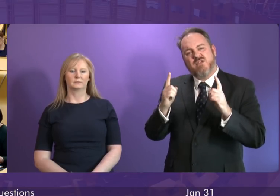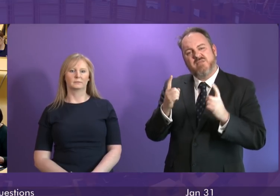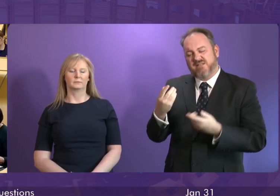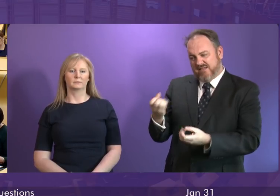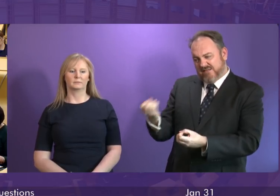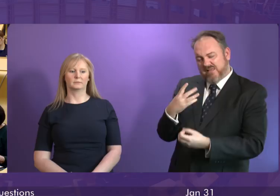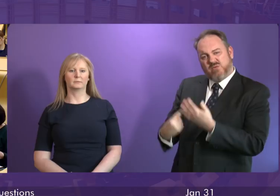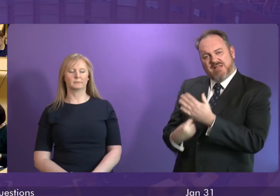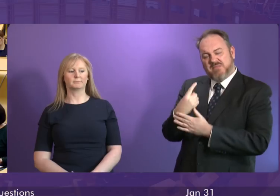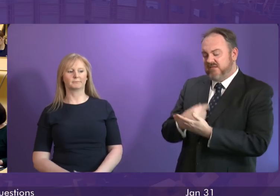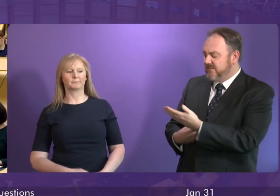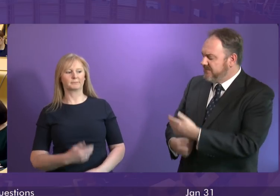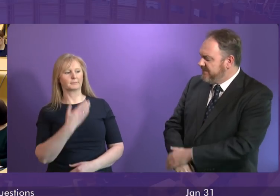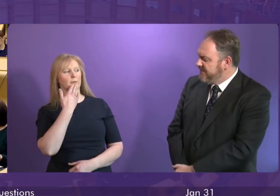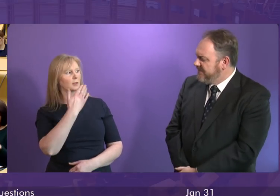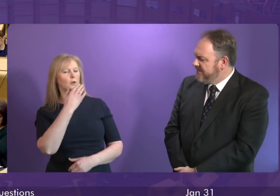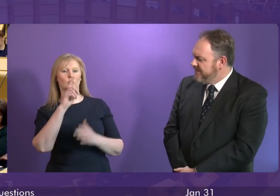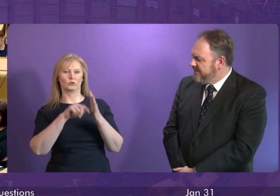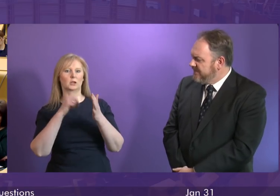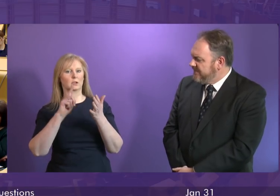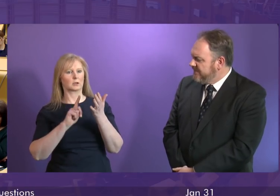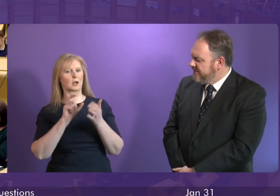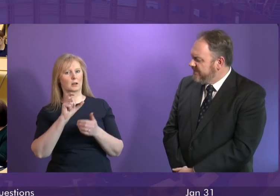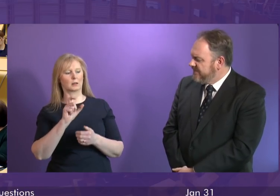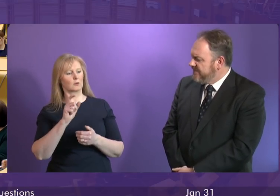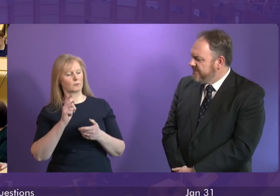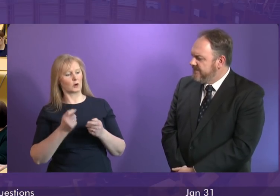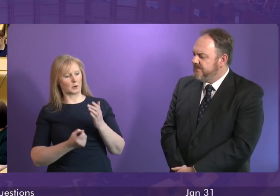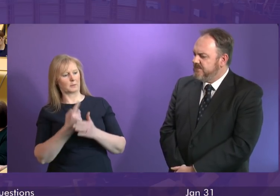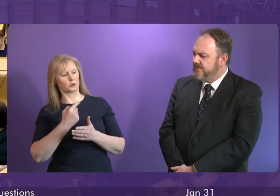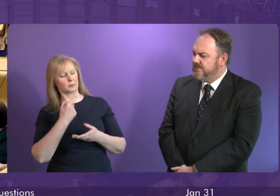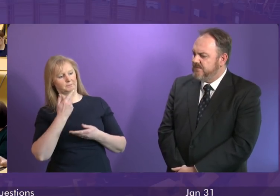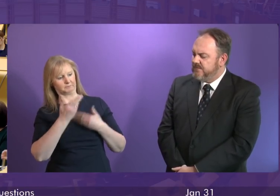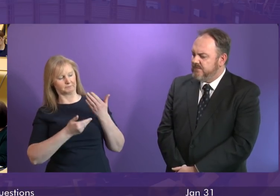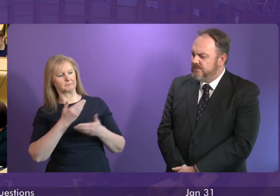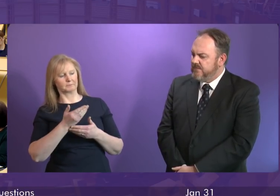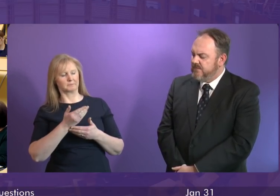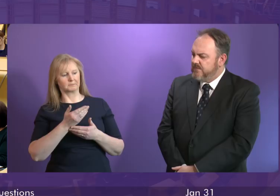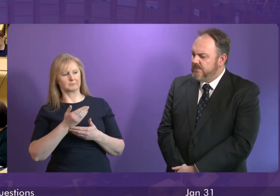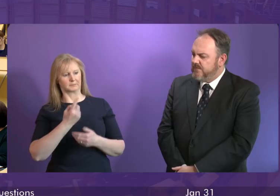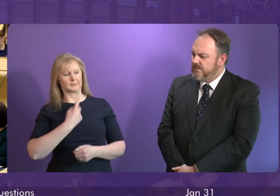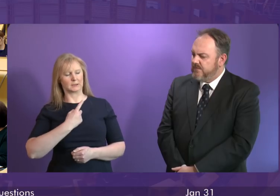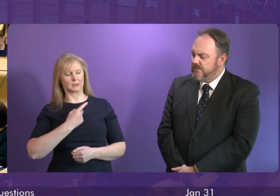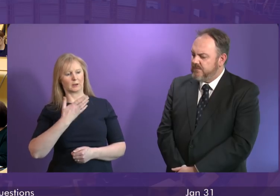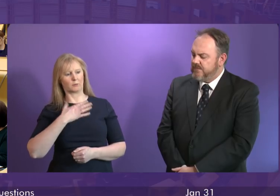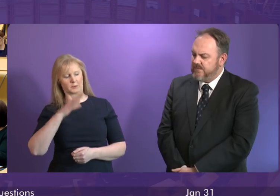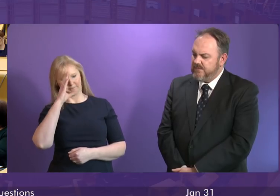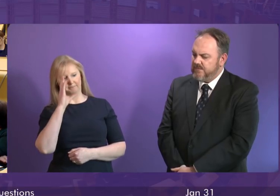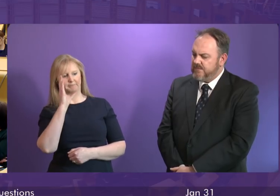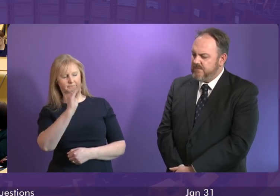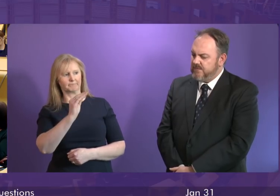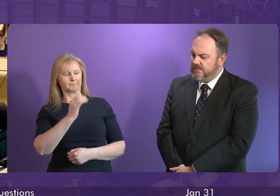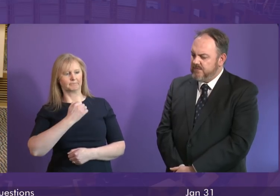First Minister. Well, can I thank Jackson Carloff for that opportunity? I also want to begin today by putting on record my